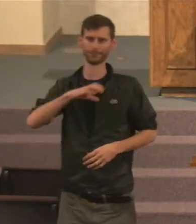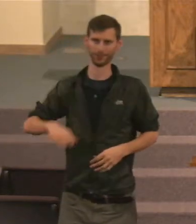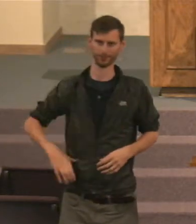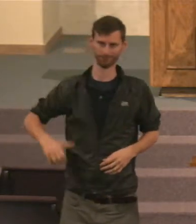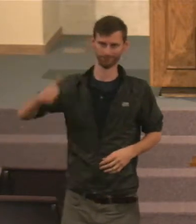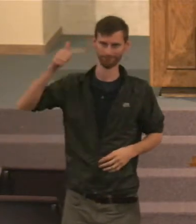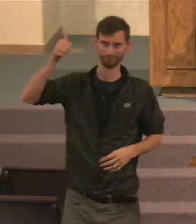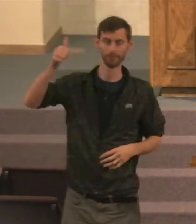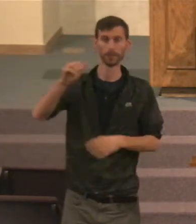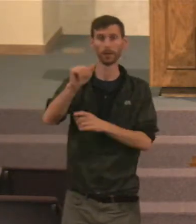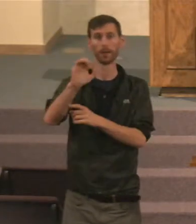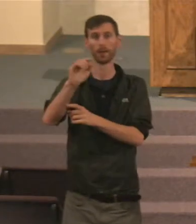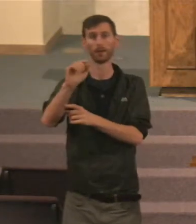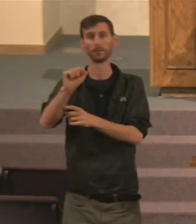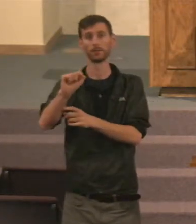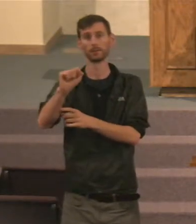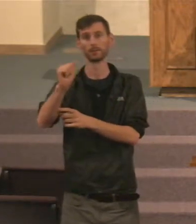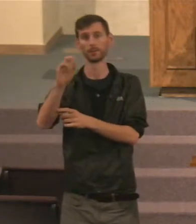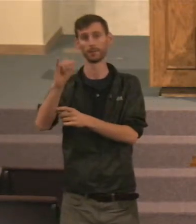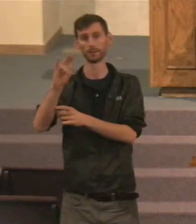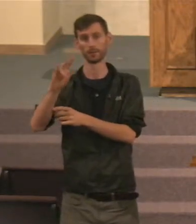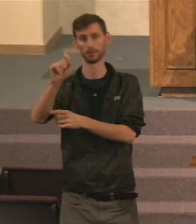chapter 17, In verse 31,